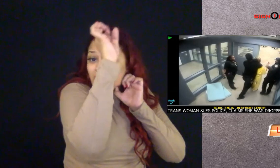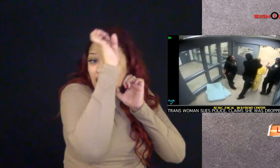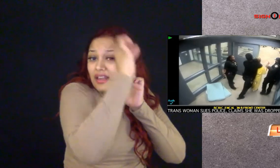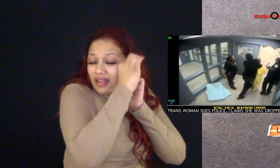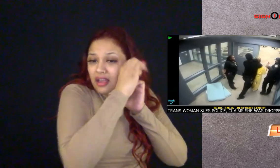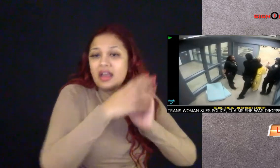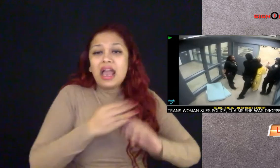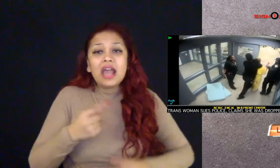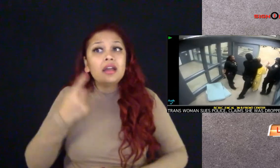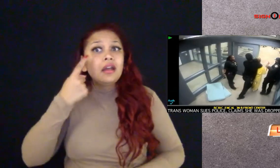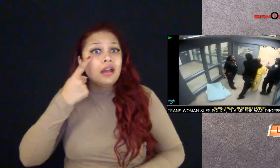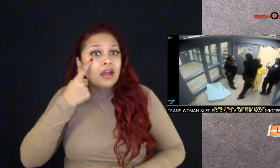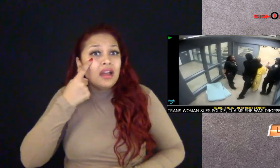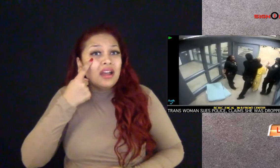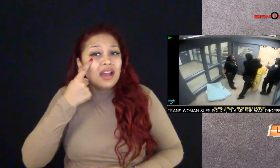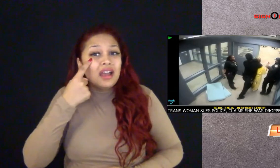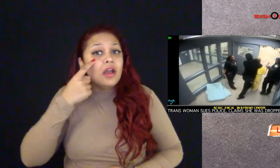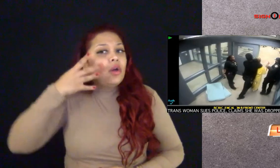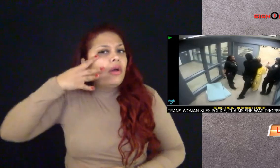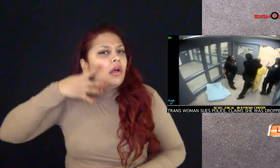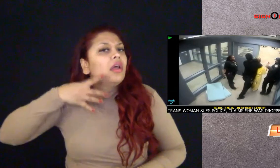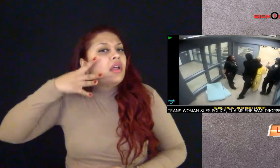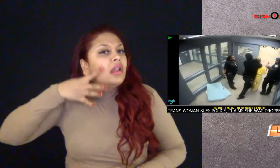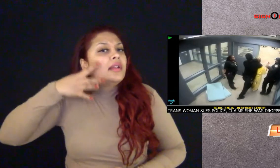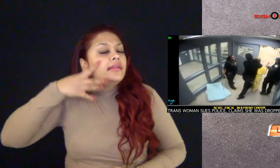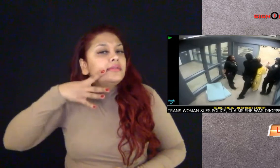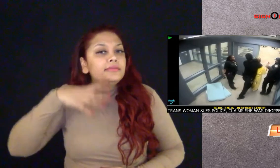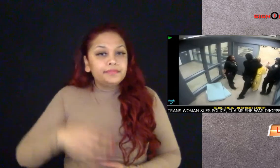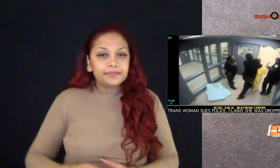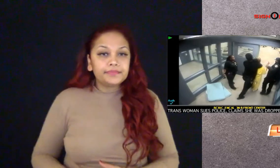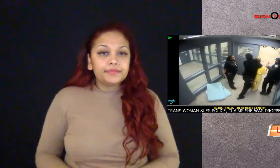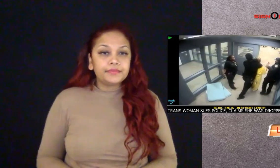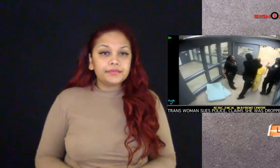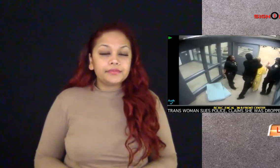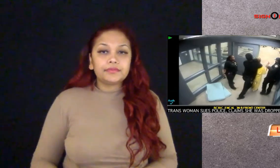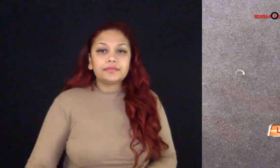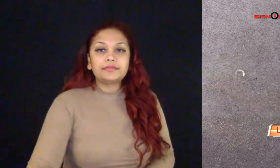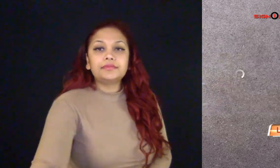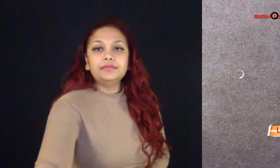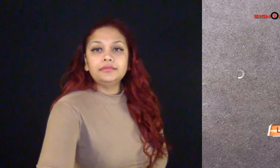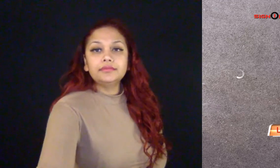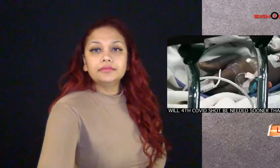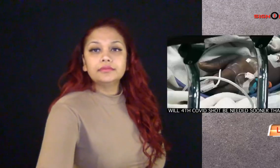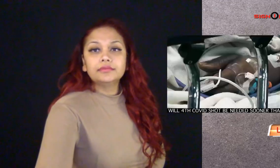bruising to the left side of her forehead, and internal bleeding behind her right eye.